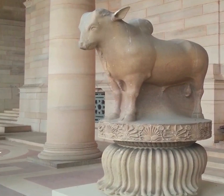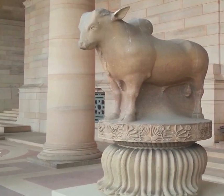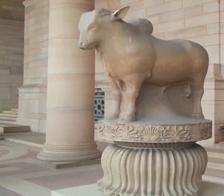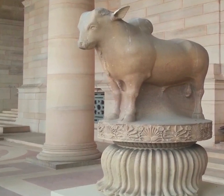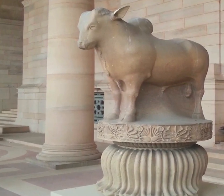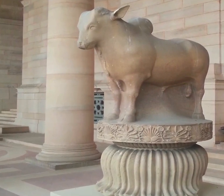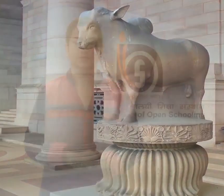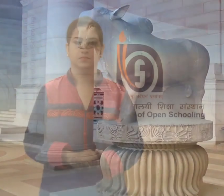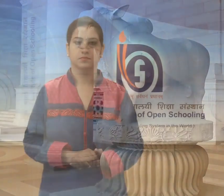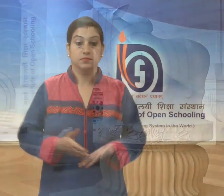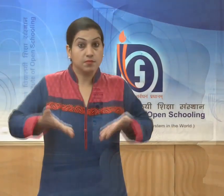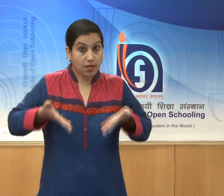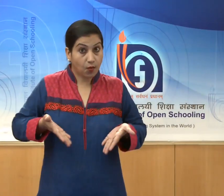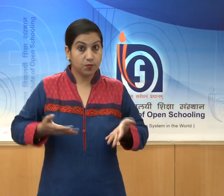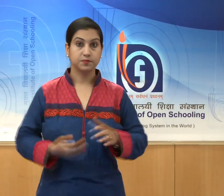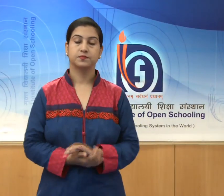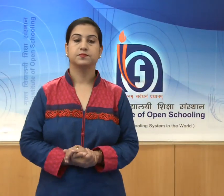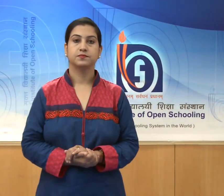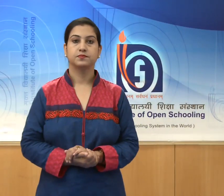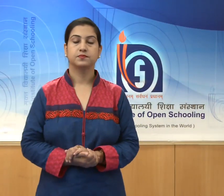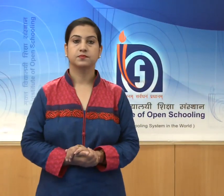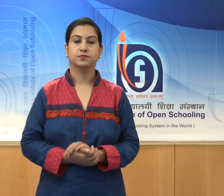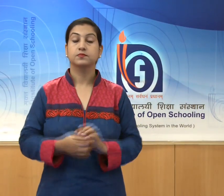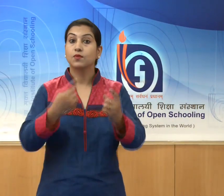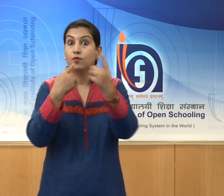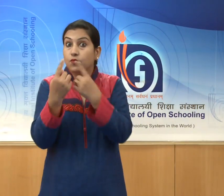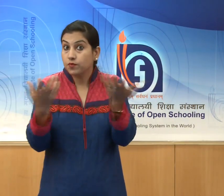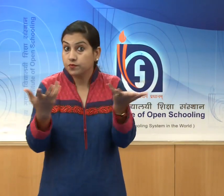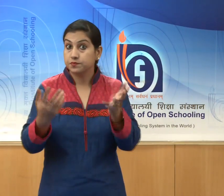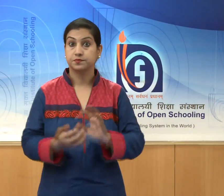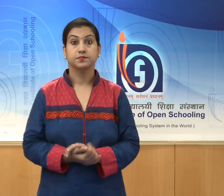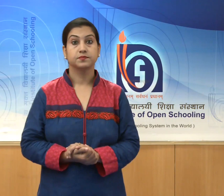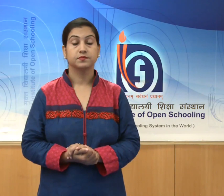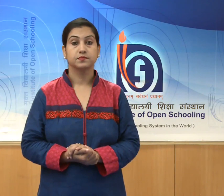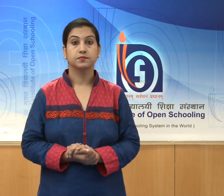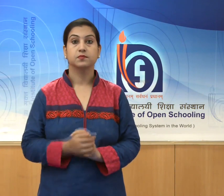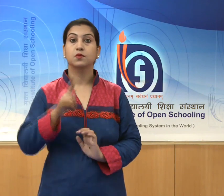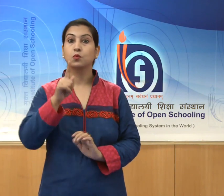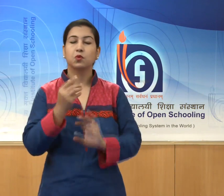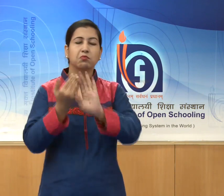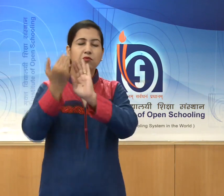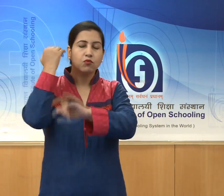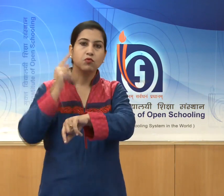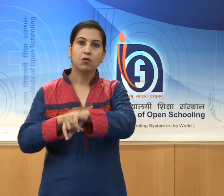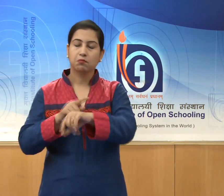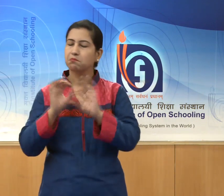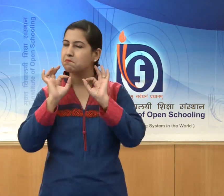Now, we will appreciate one of the most beautiful paintings